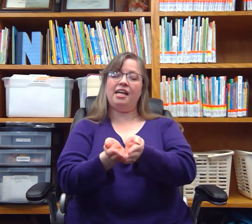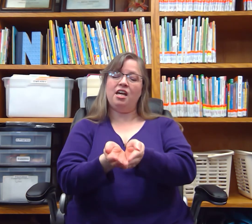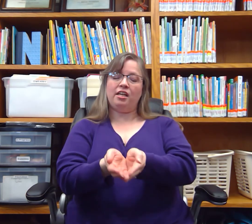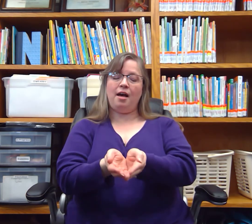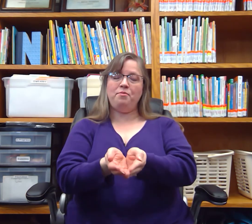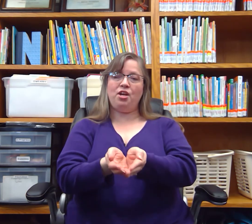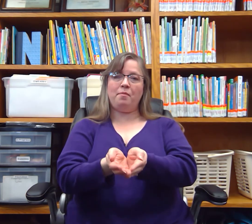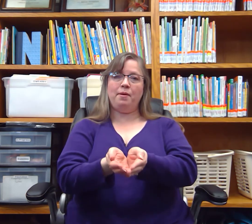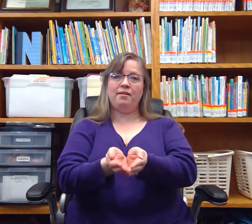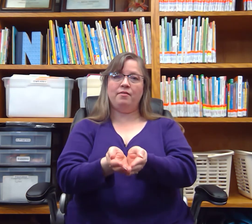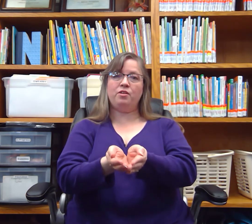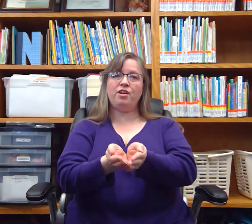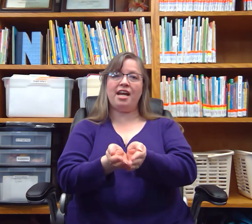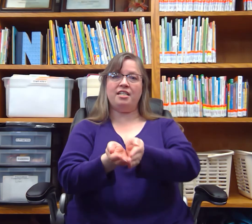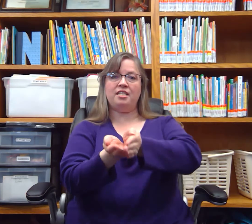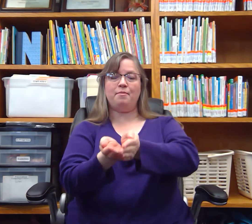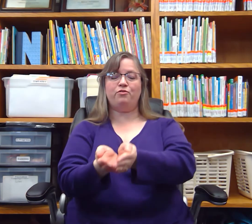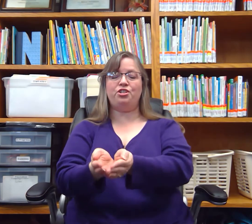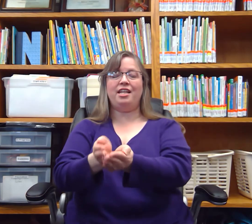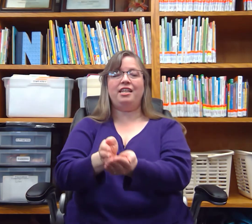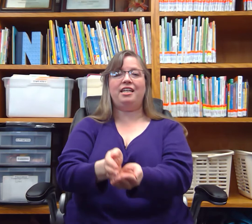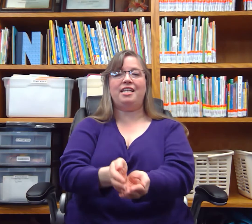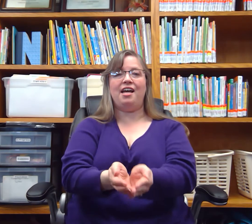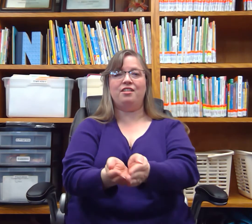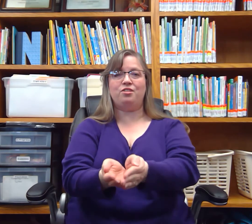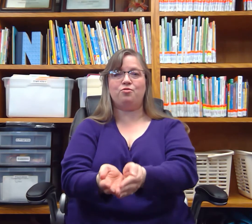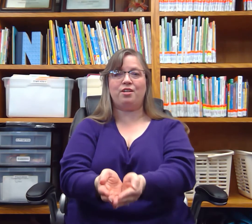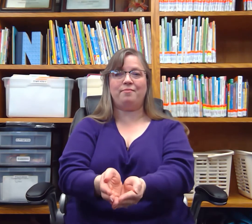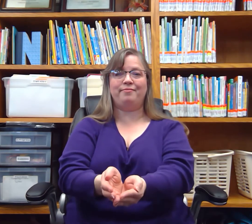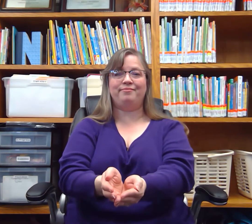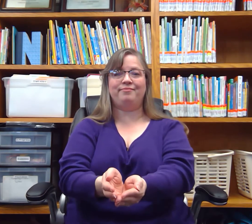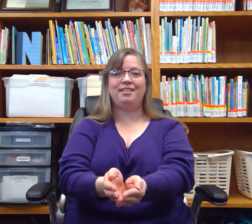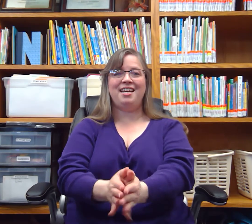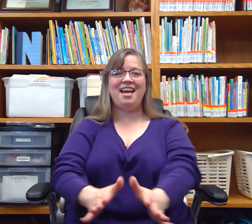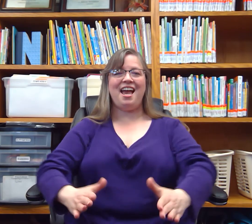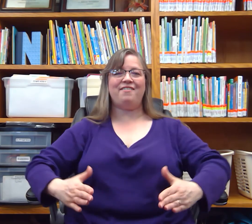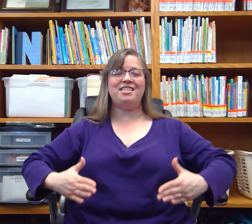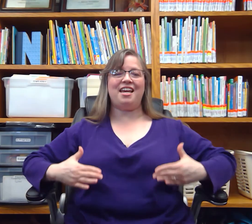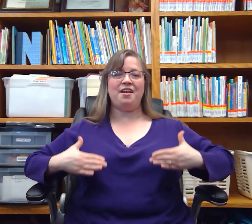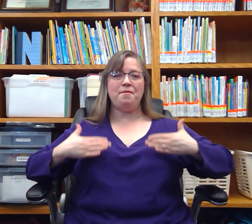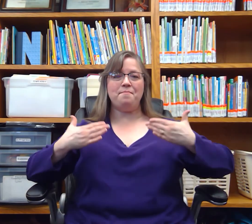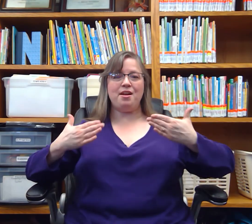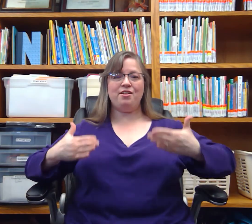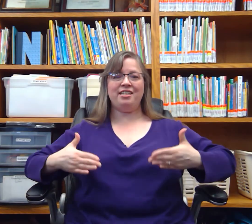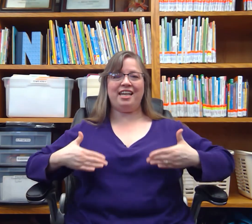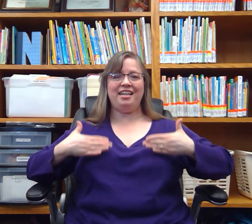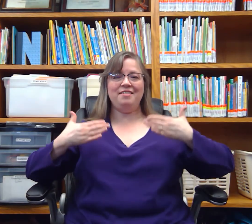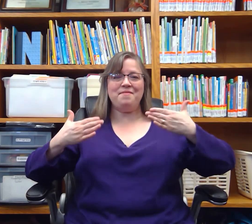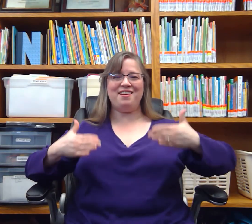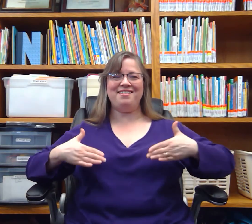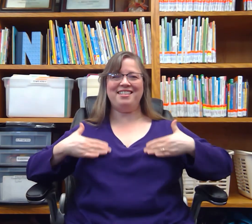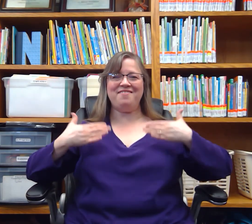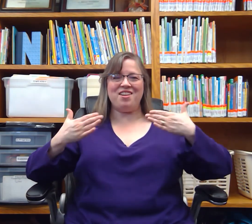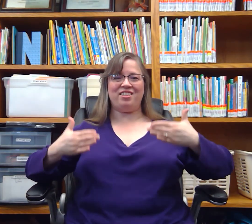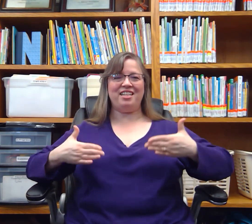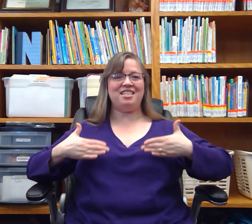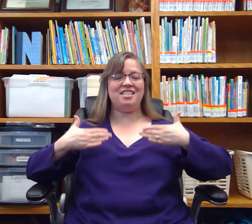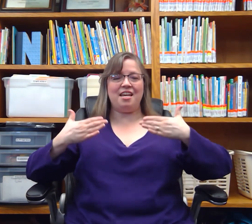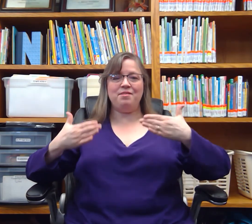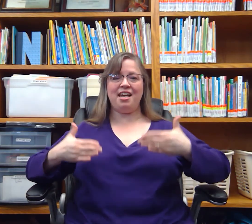cup shape with your hands that moves gently down the stream. And we say merrily, merrily, merrily. The same sign